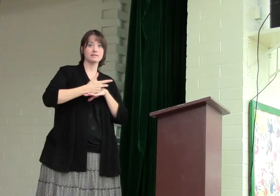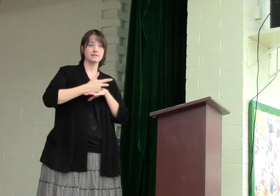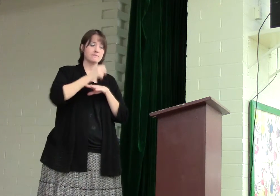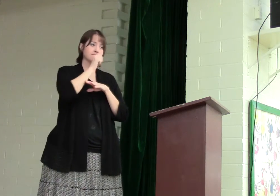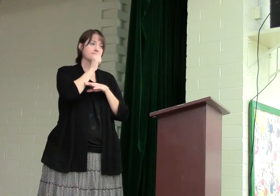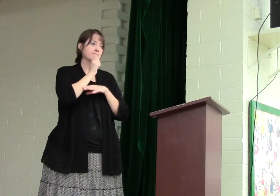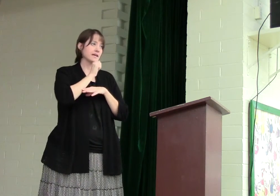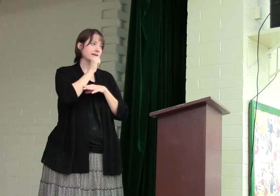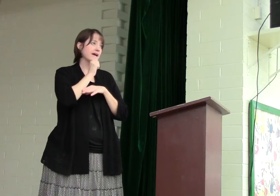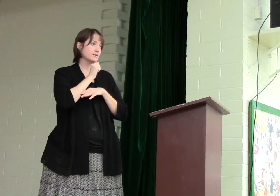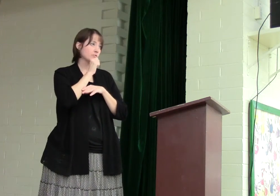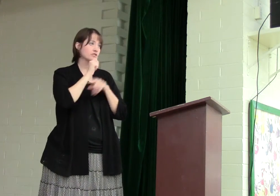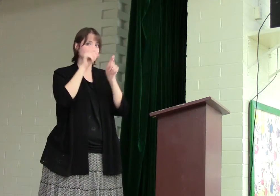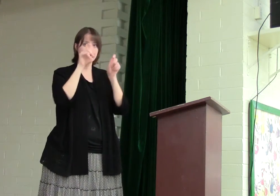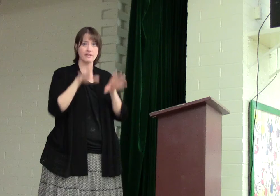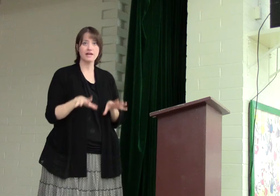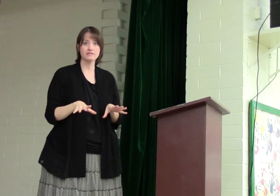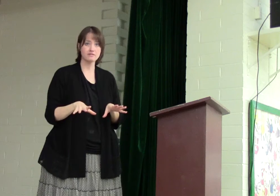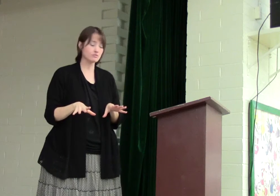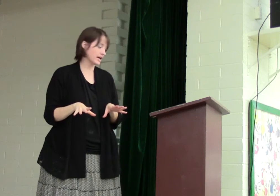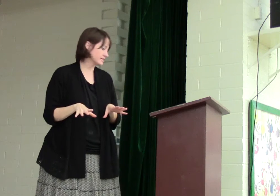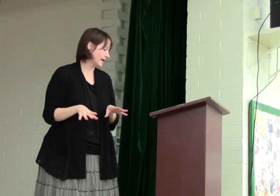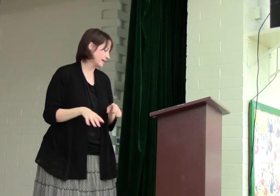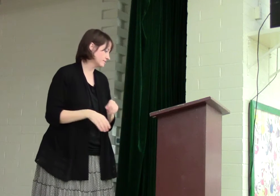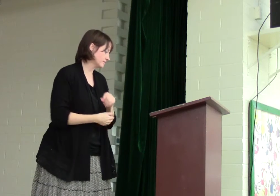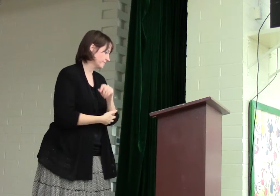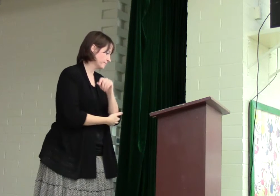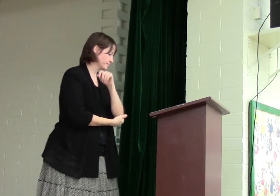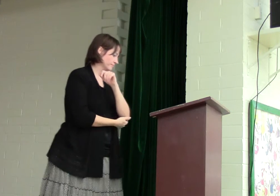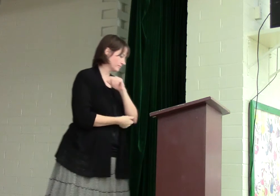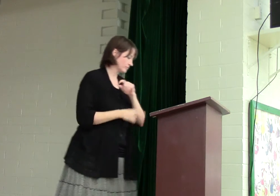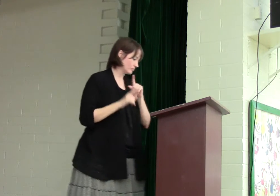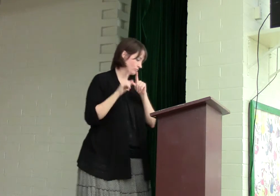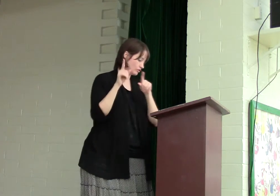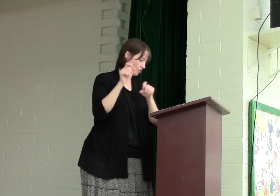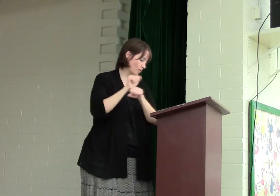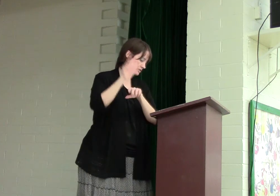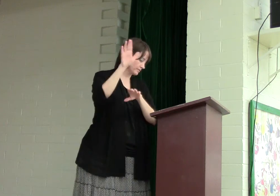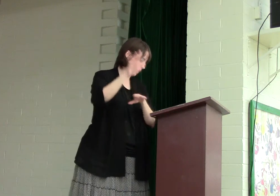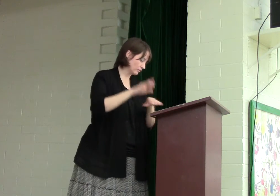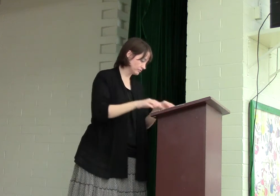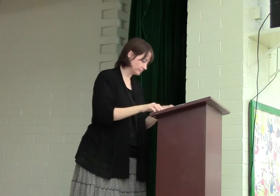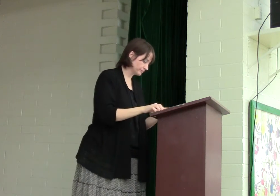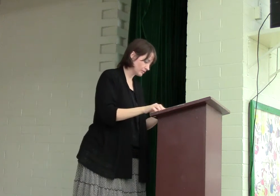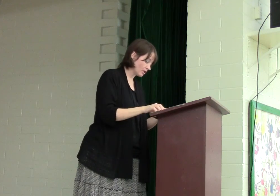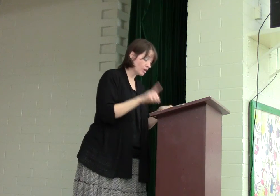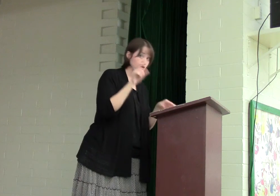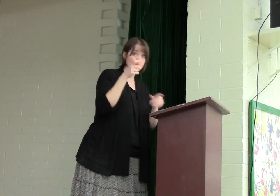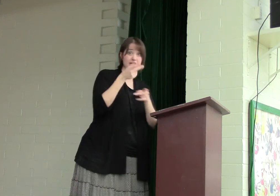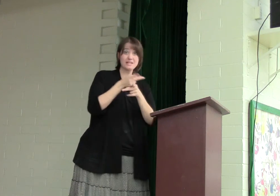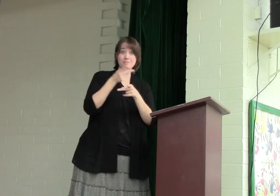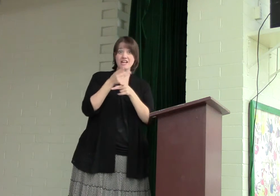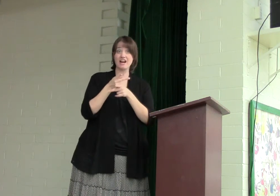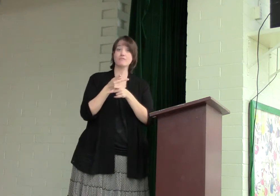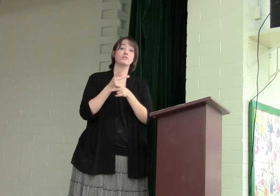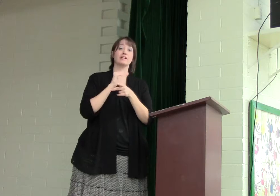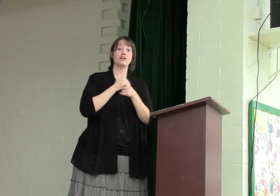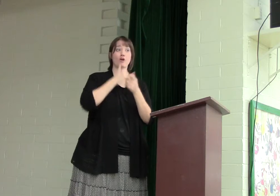and he had to persevere through that test to go up to the mountain. So we need to be careful in our